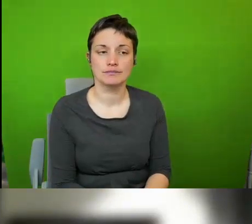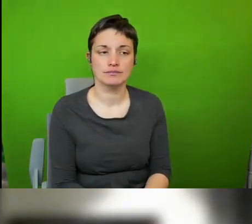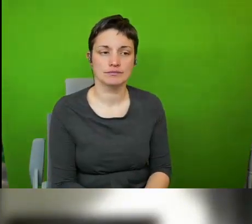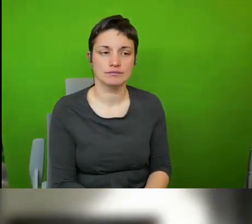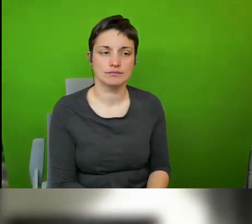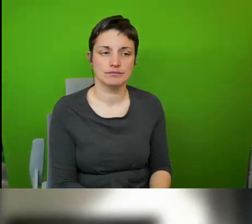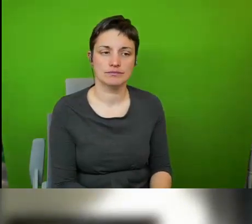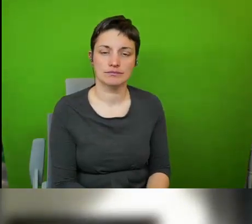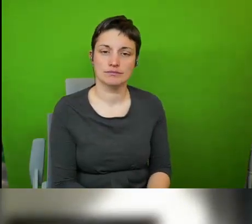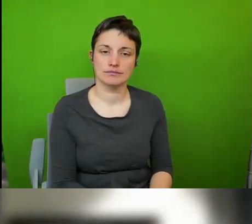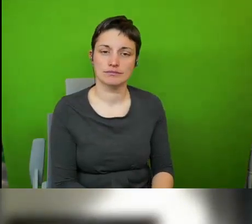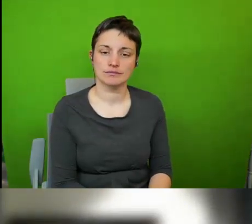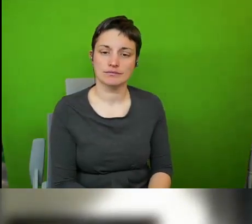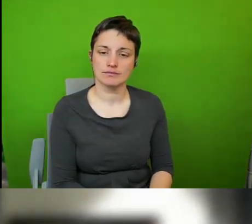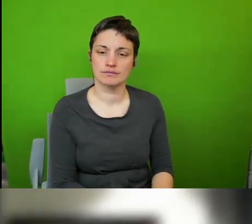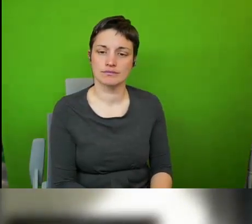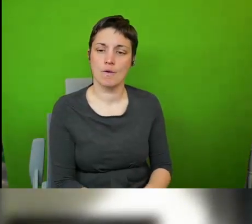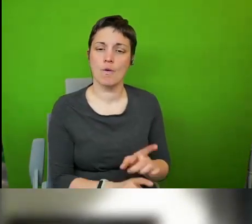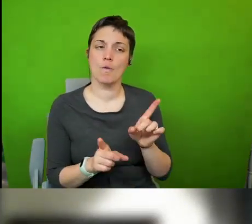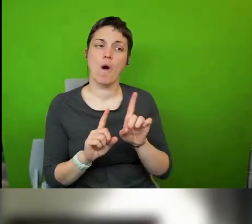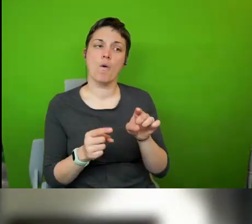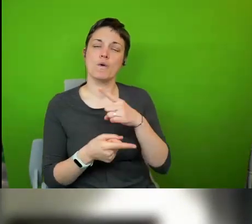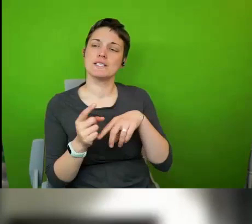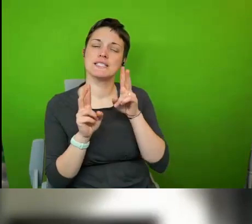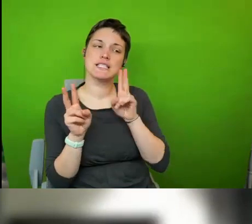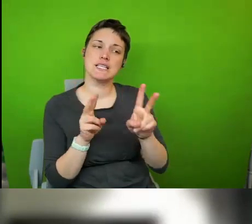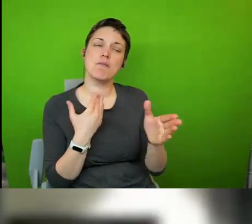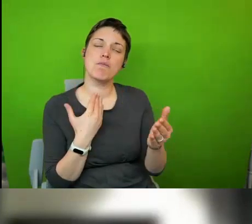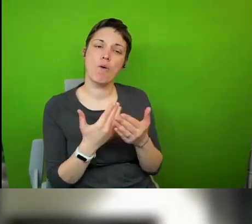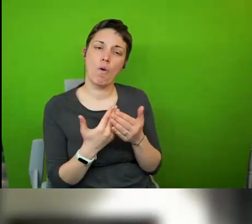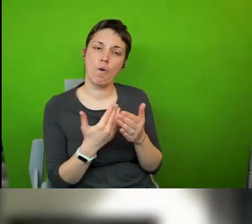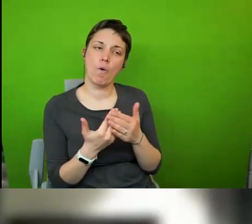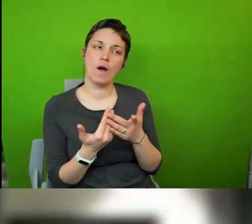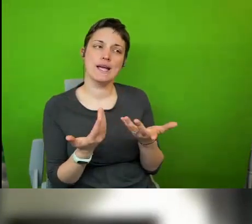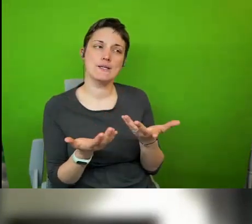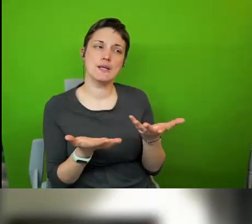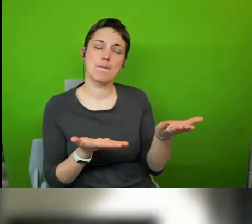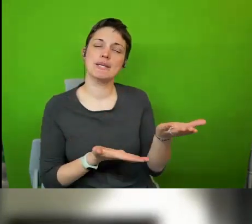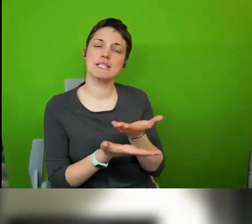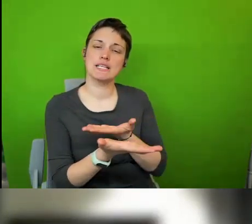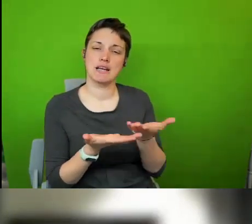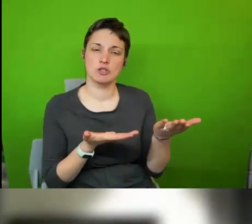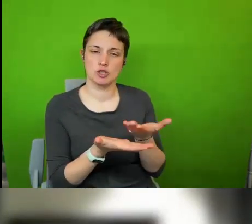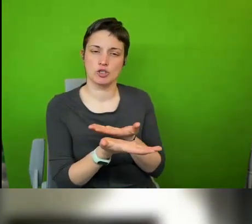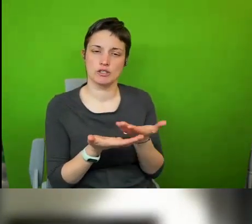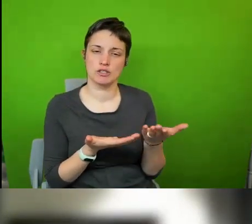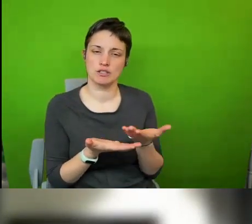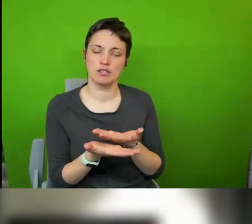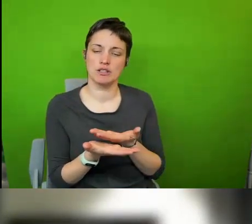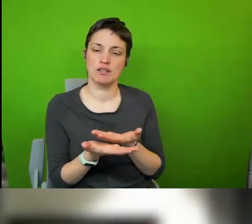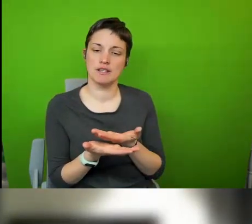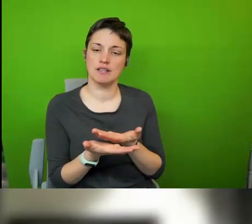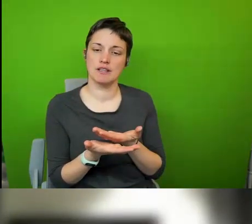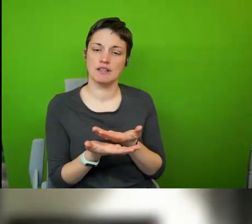um what we see more perhaps is the kind of of mediation approach that um